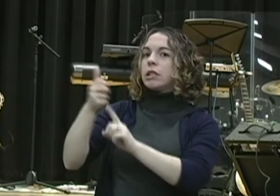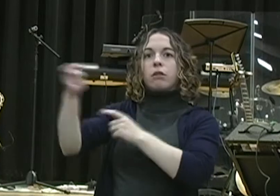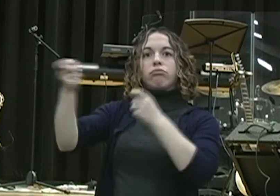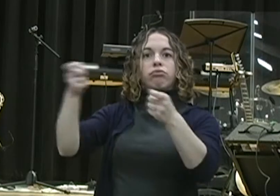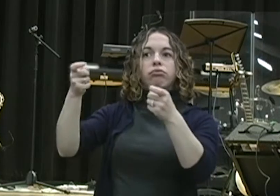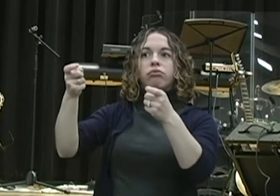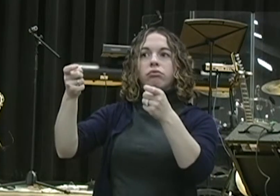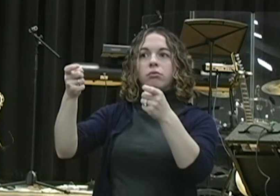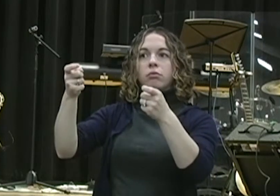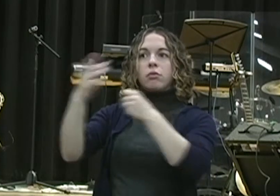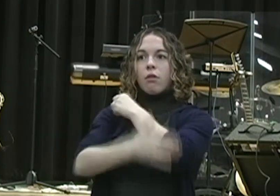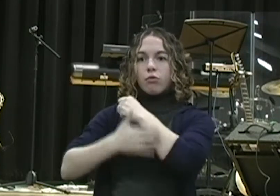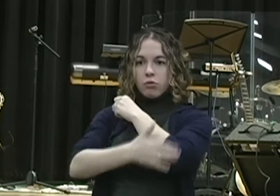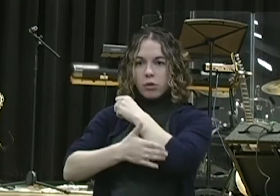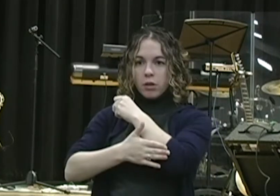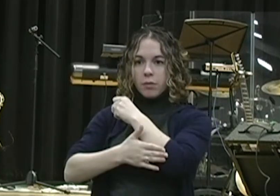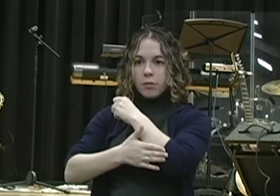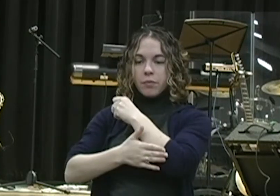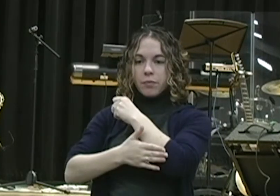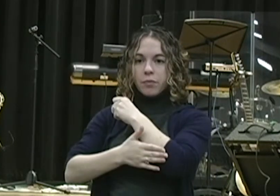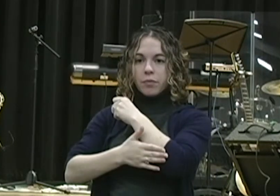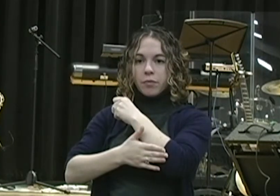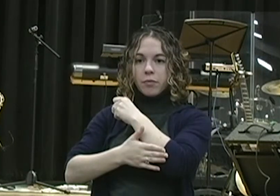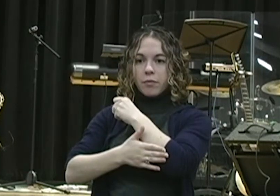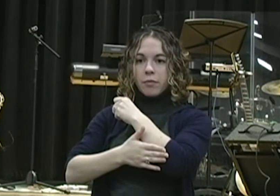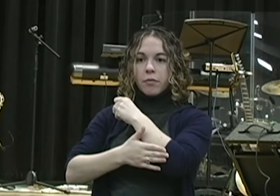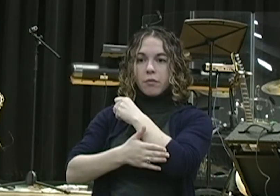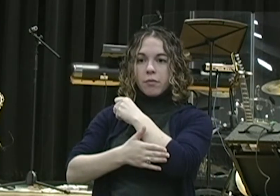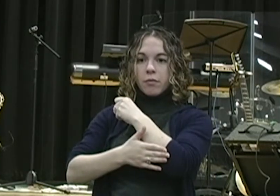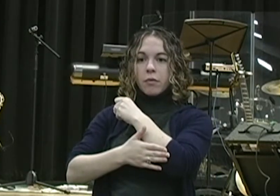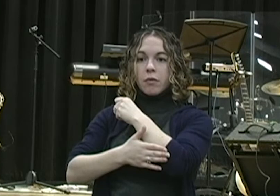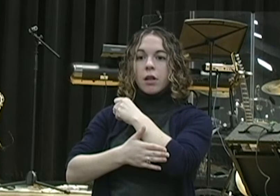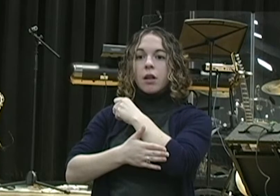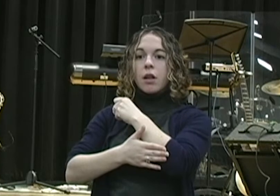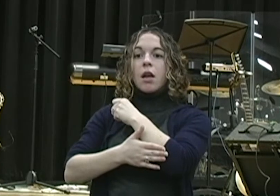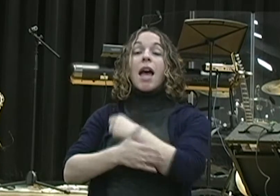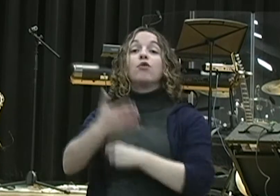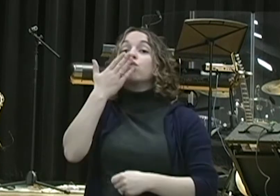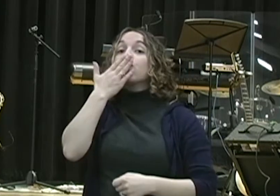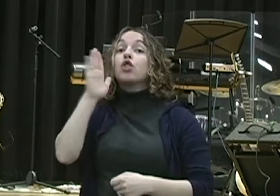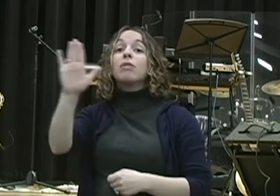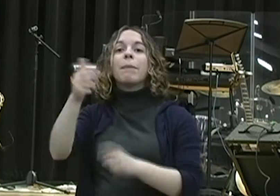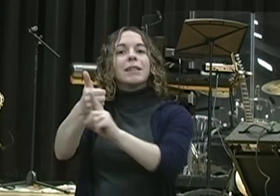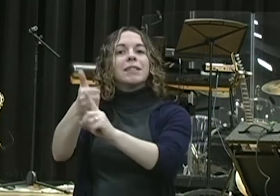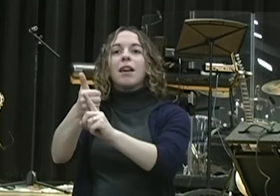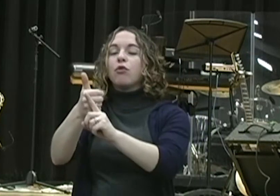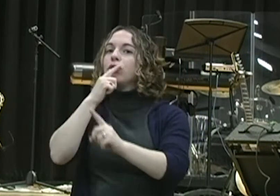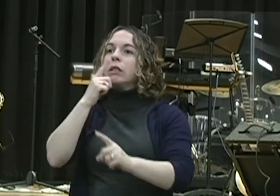completion of the desolation of Jerusalem, namely 70 years. Everybody say 70 years. You know what Daniel's doing? He's not only